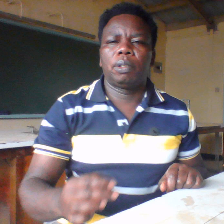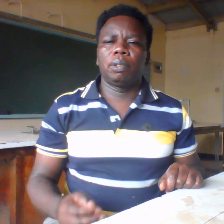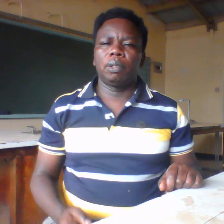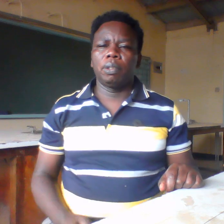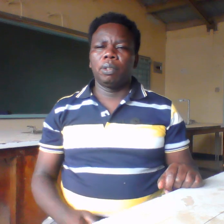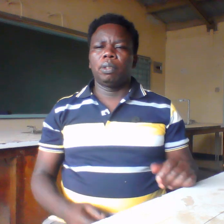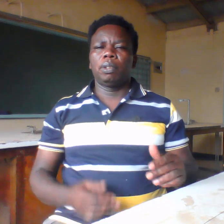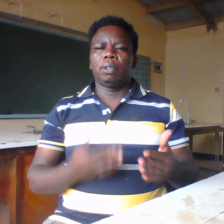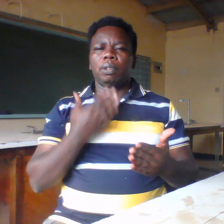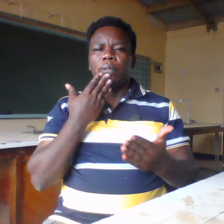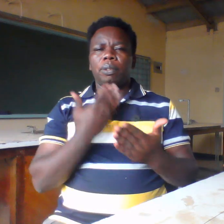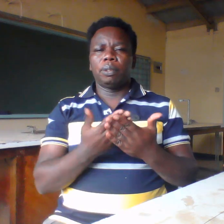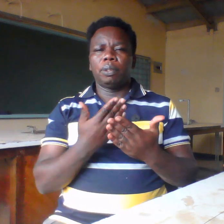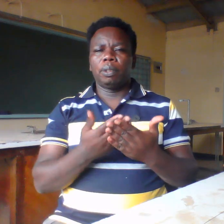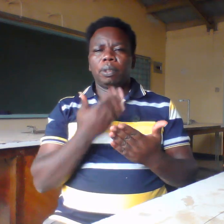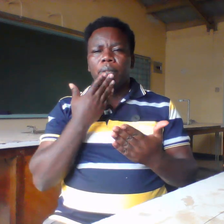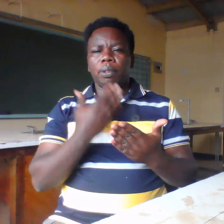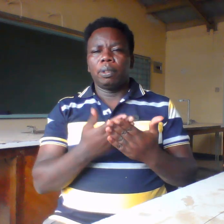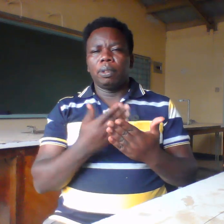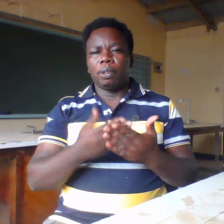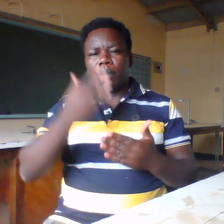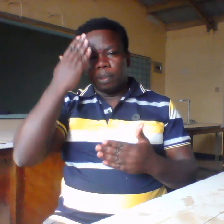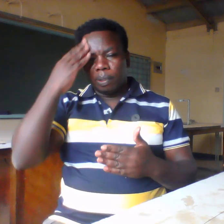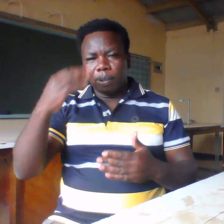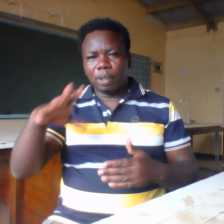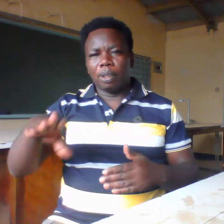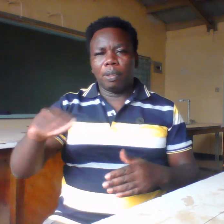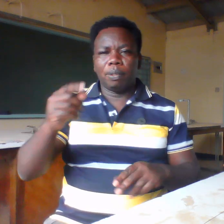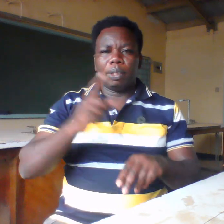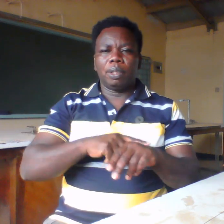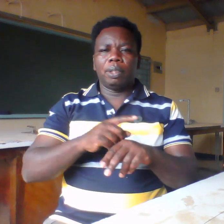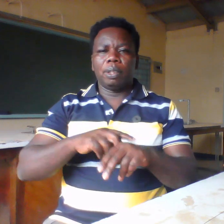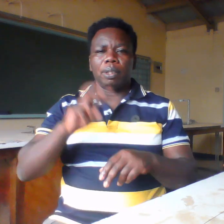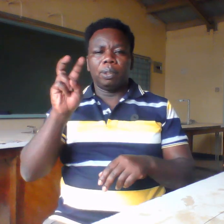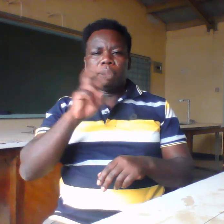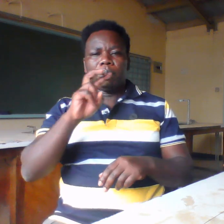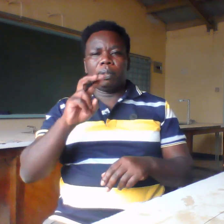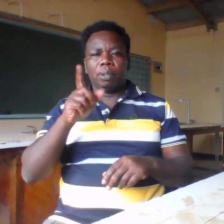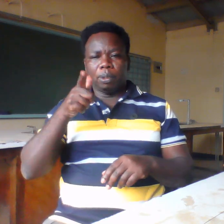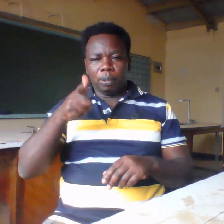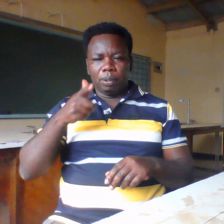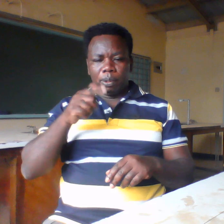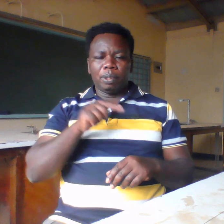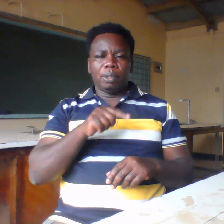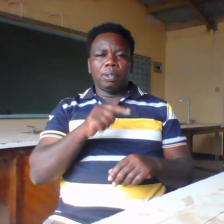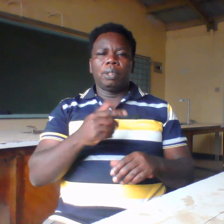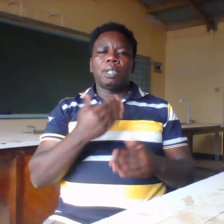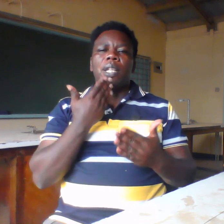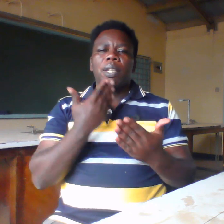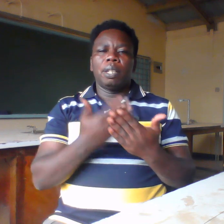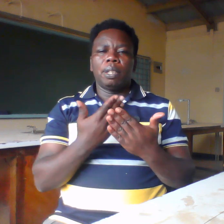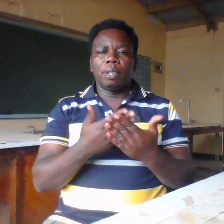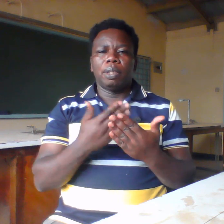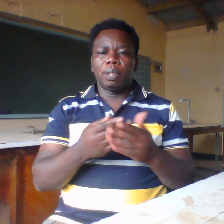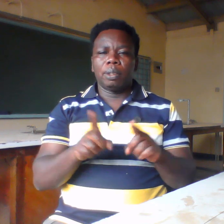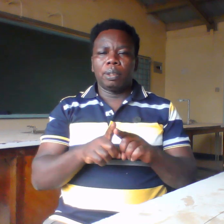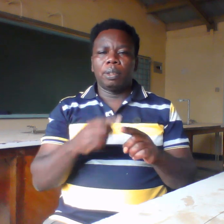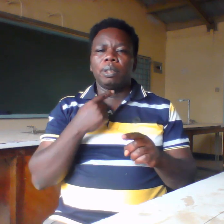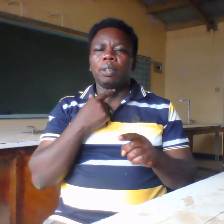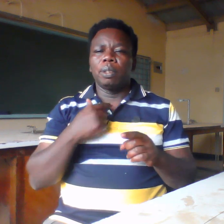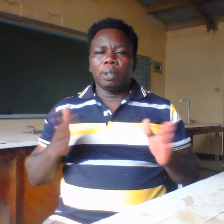that you found time to watch this video i want to thank you and want to encourage you to continue watching our videos